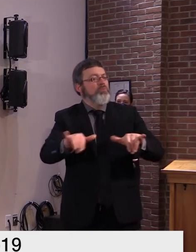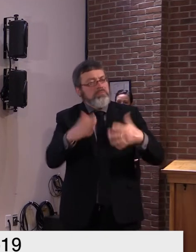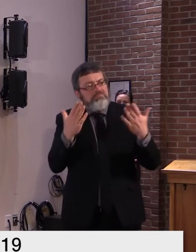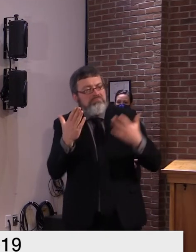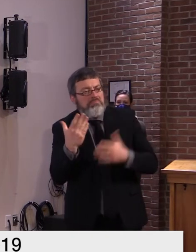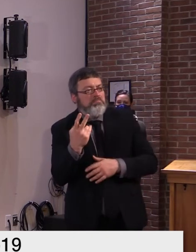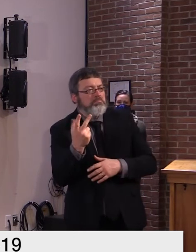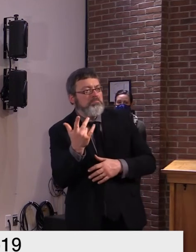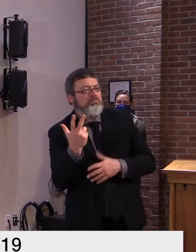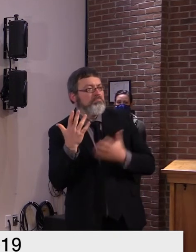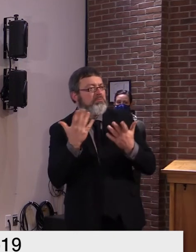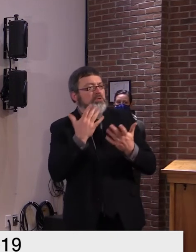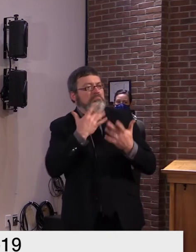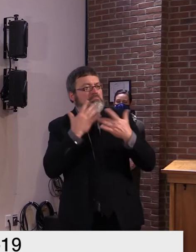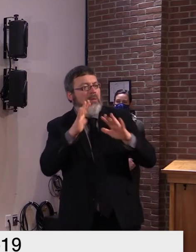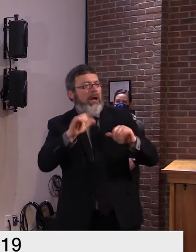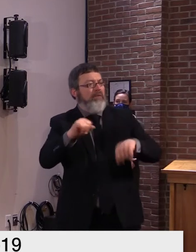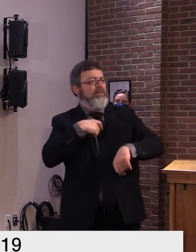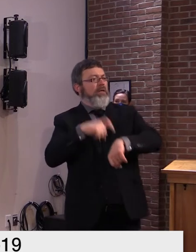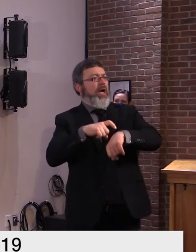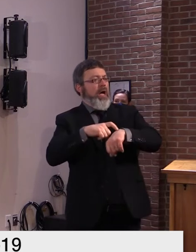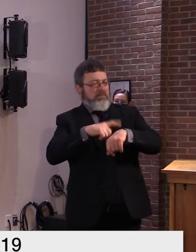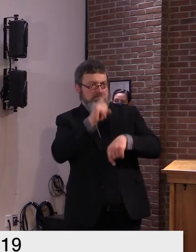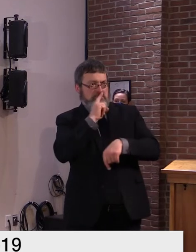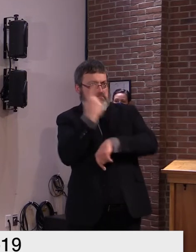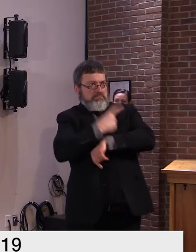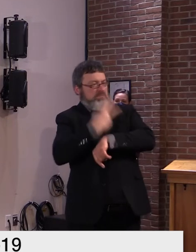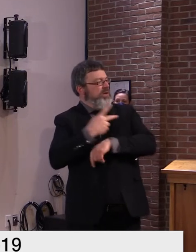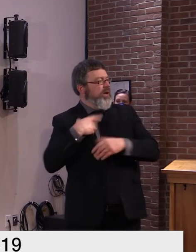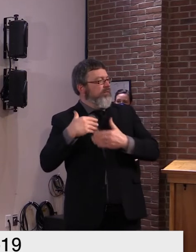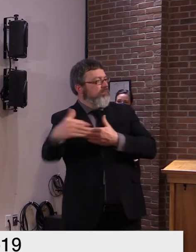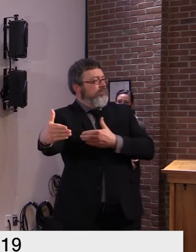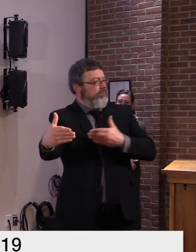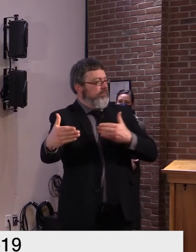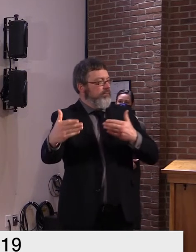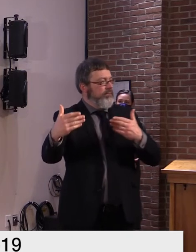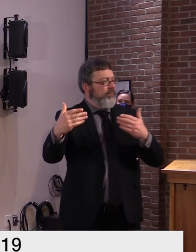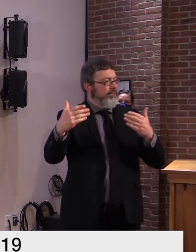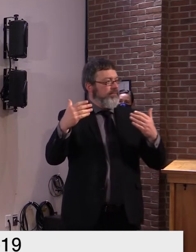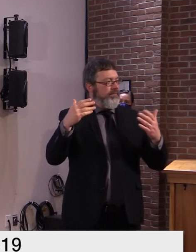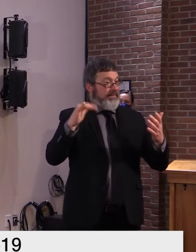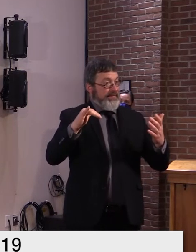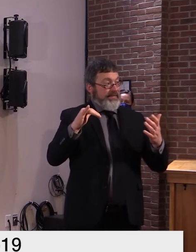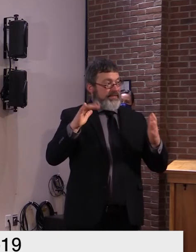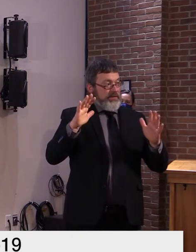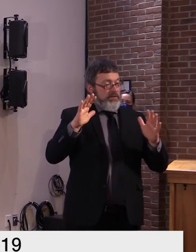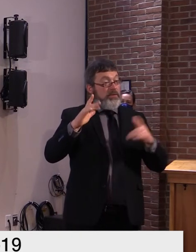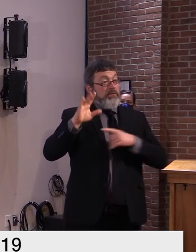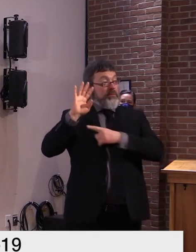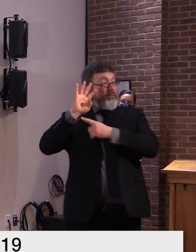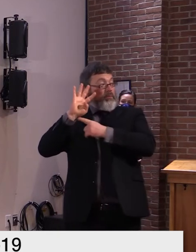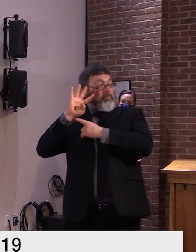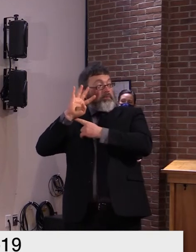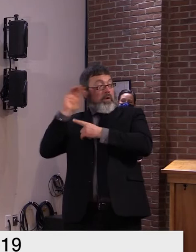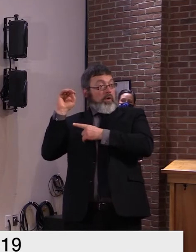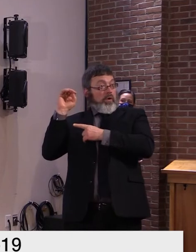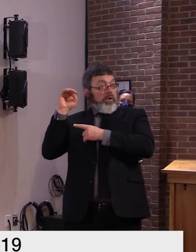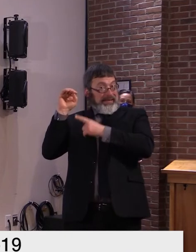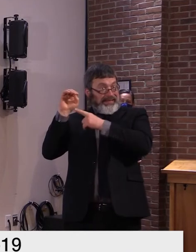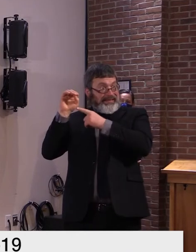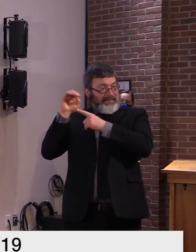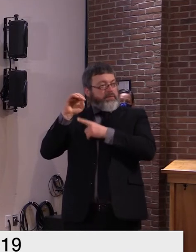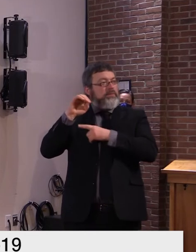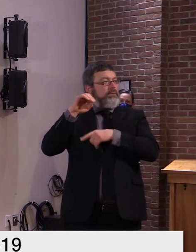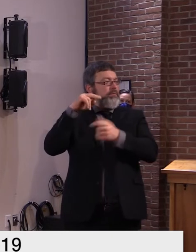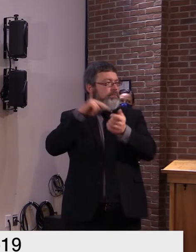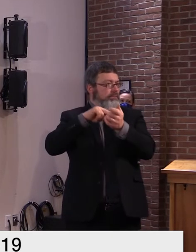40 uh staff rns lpns lnas and unlicensed caregivers uh support staff